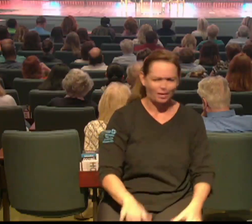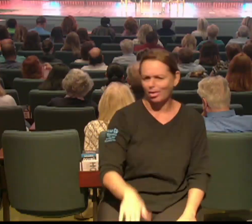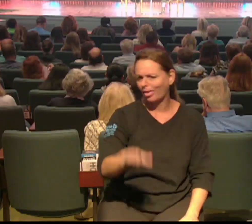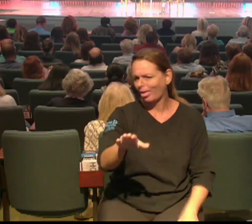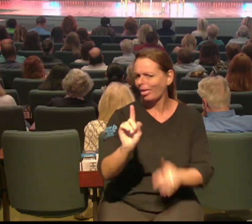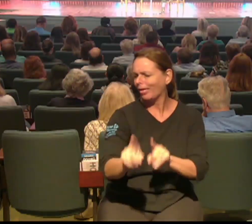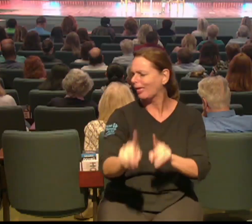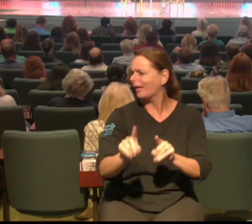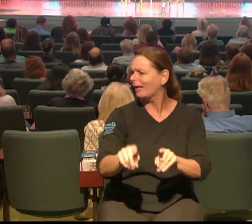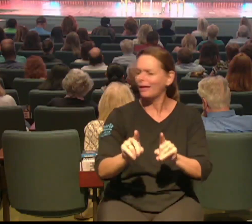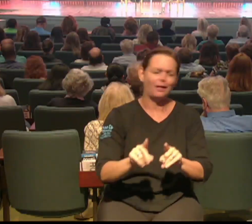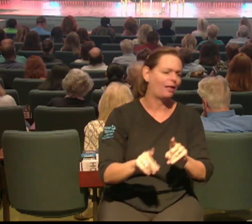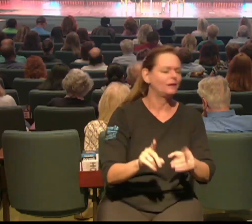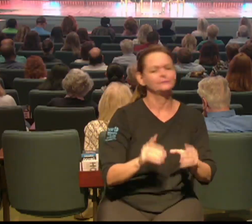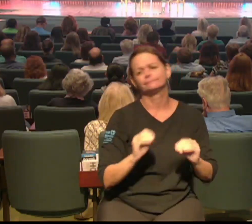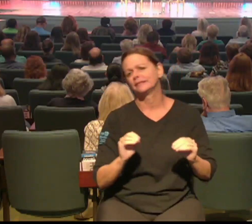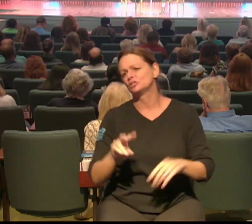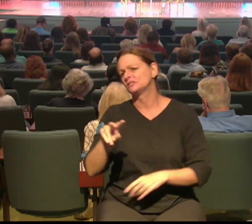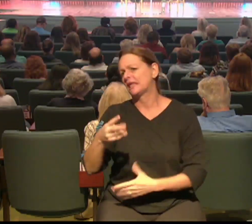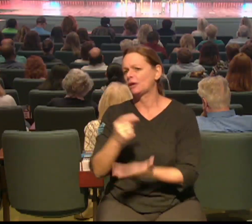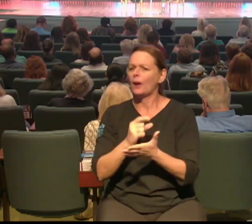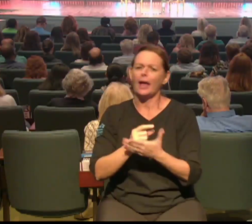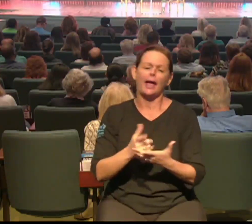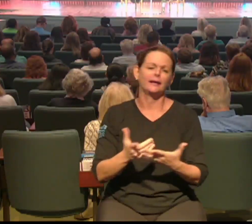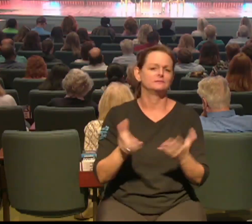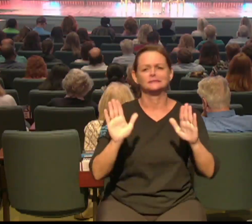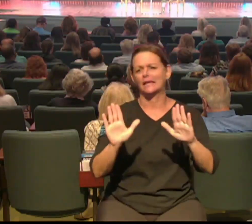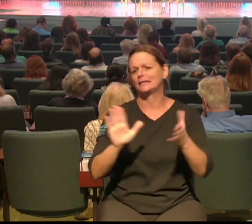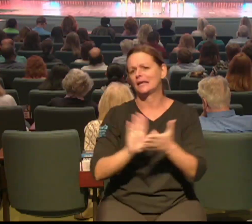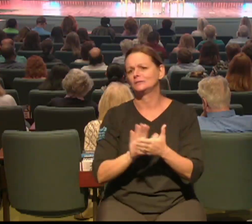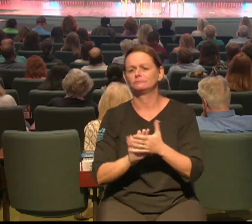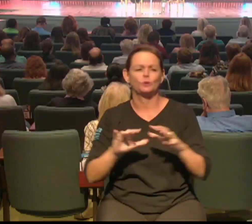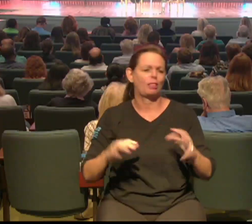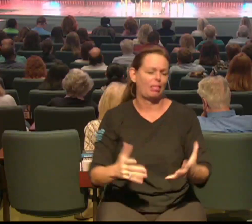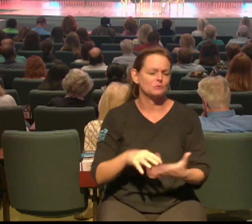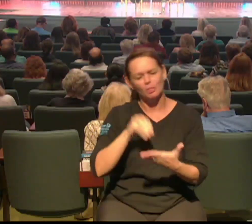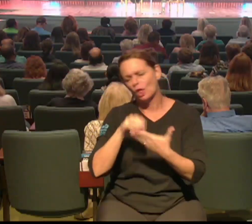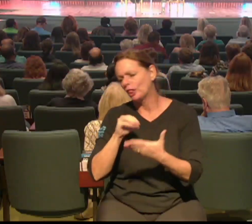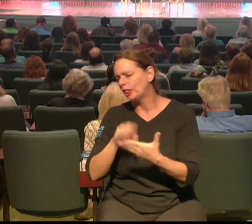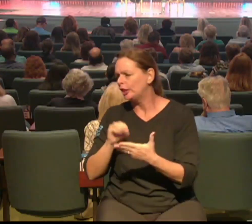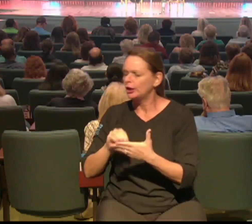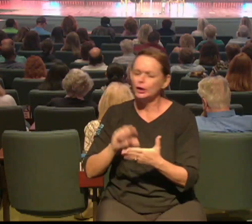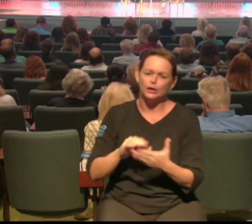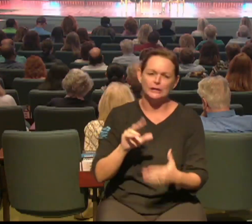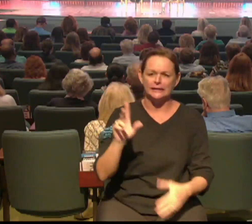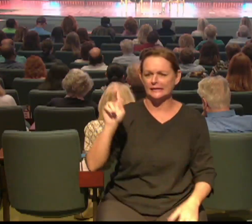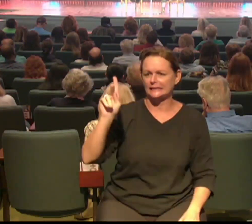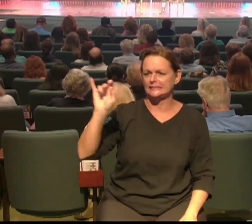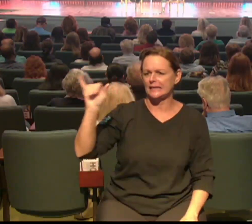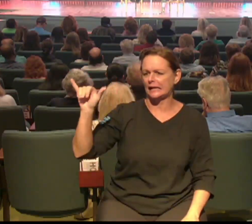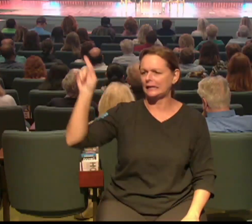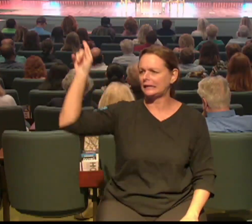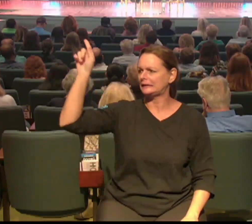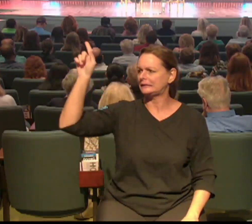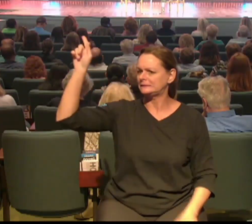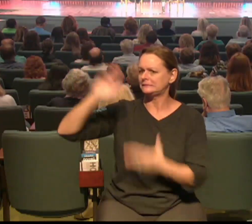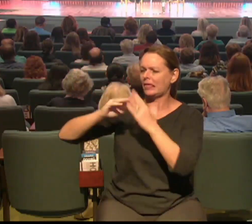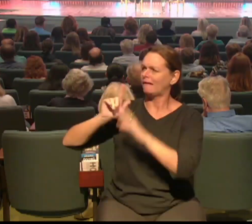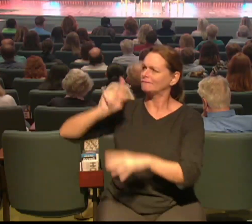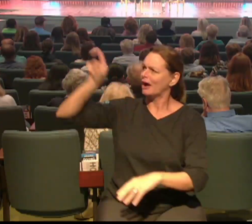Jesus for myself and I prayed in that little Sunday school room up in Georgetown, Kentucky because that lady was there serving. Yeah, think about who that was